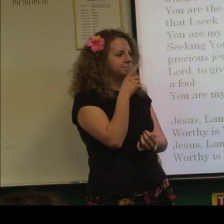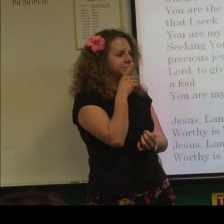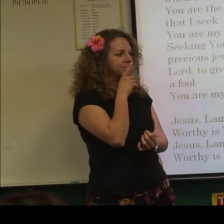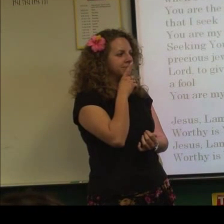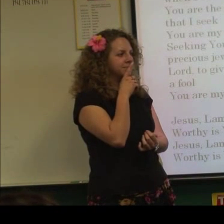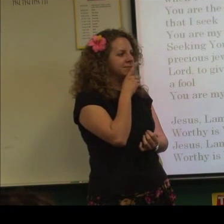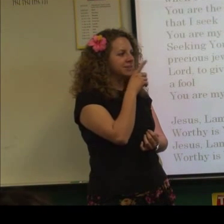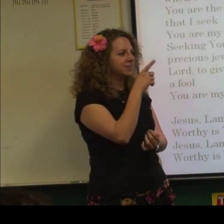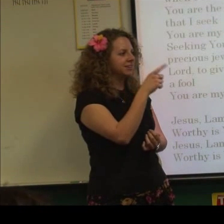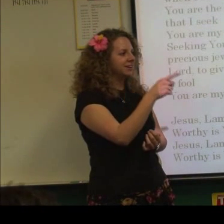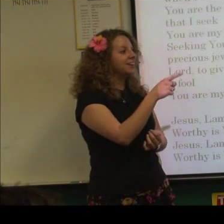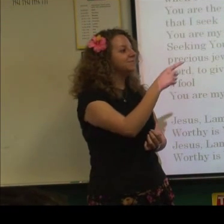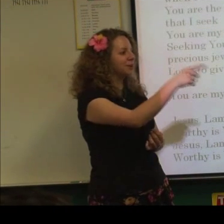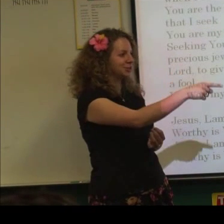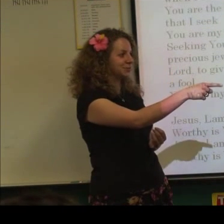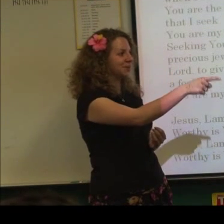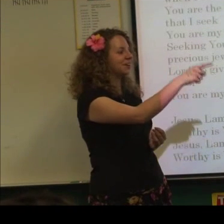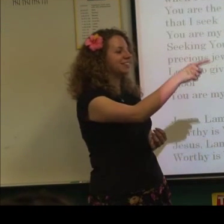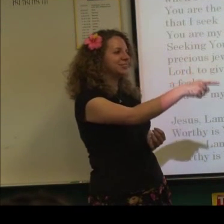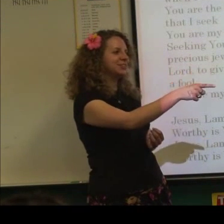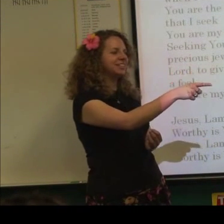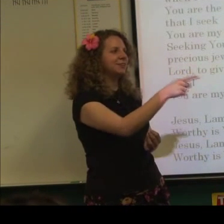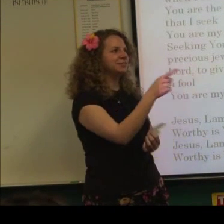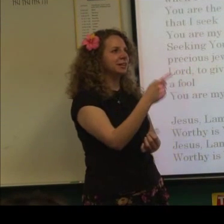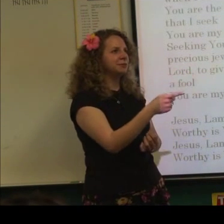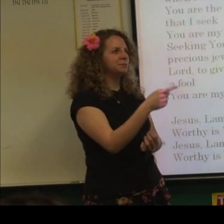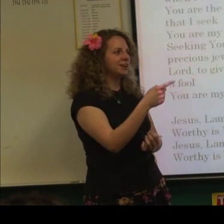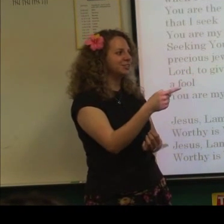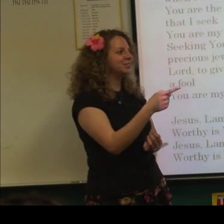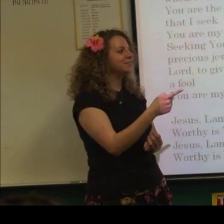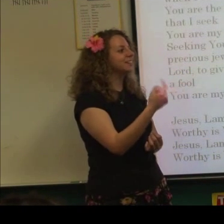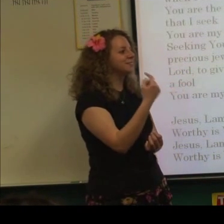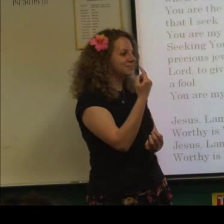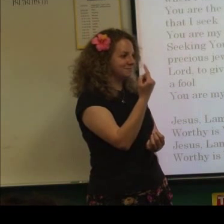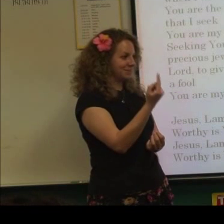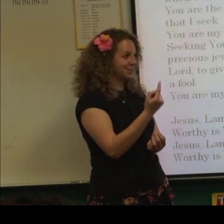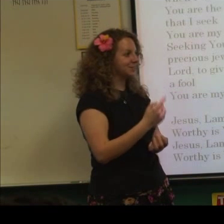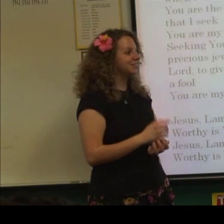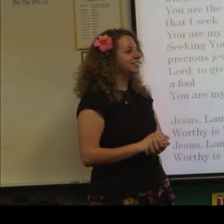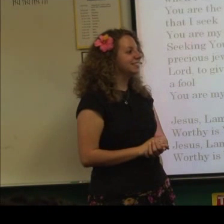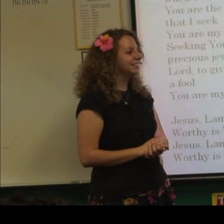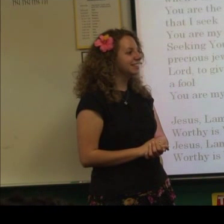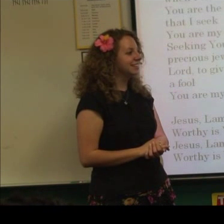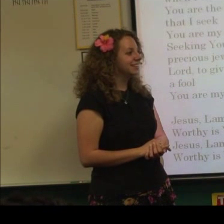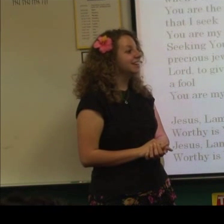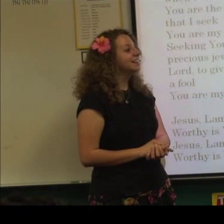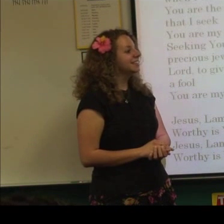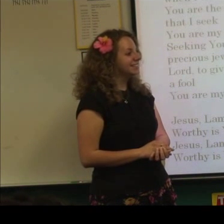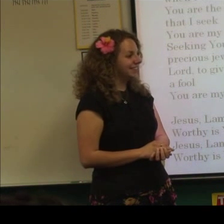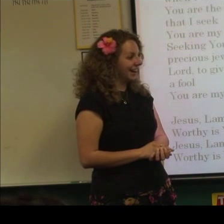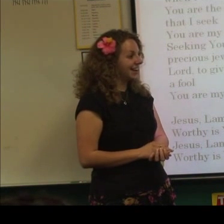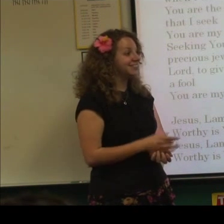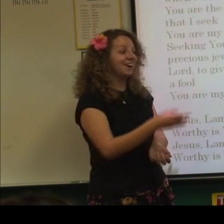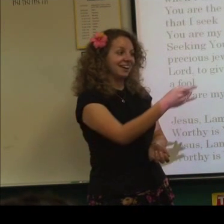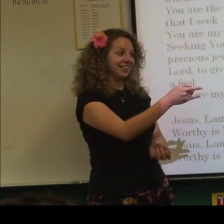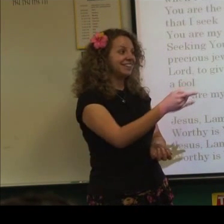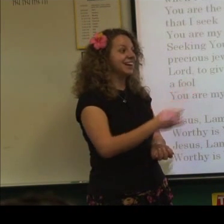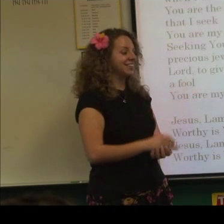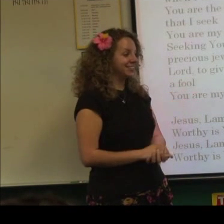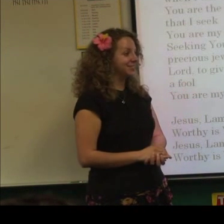I did precious one. Precious one. Okay, that's what I think it was like. was a precious one. mine was, I turned mine into I will seek you precious one. Yeah, no, I like that. That